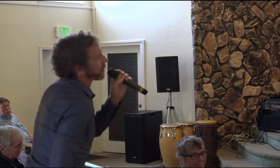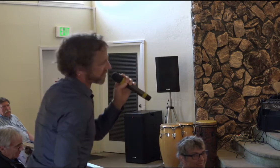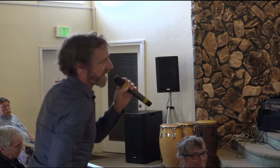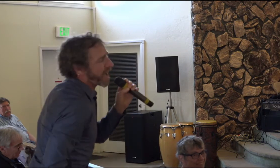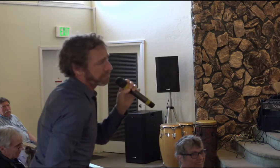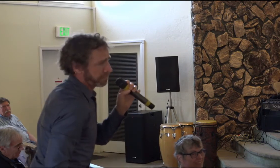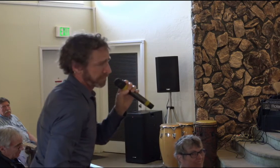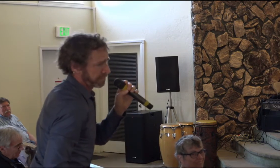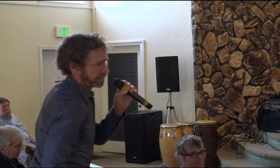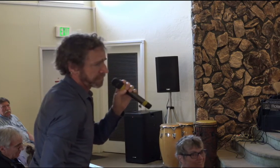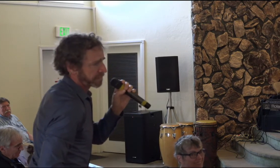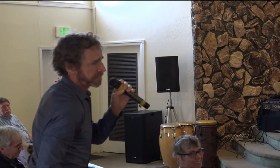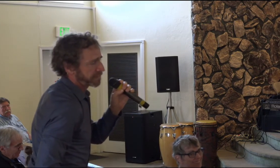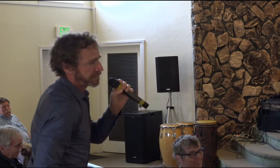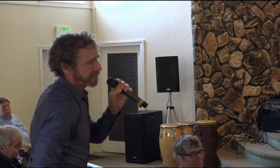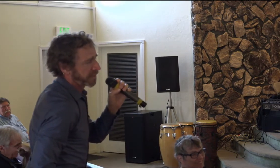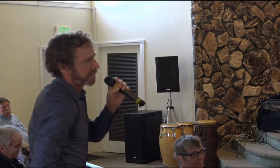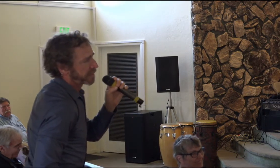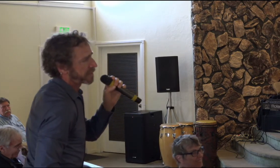for the first time.